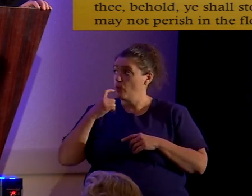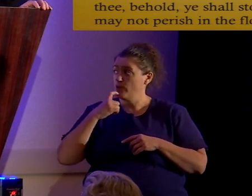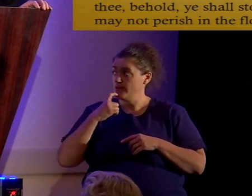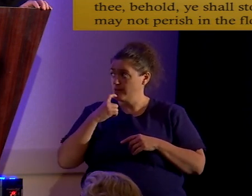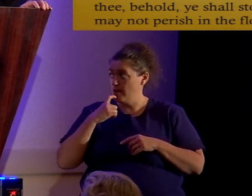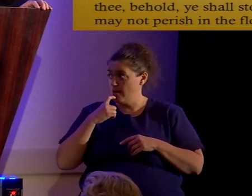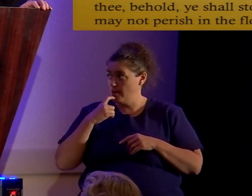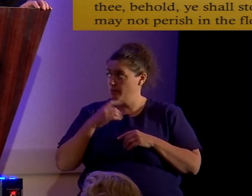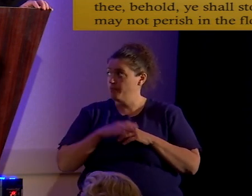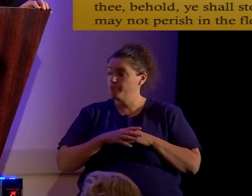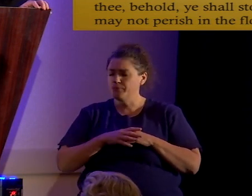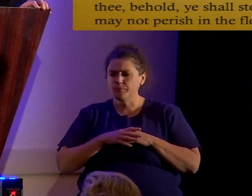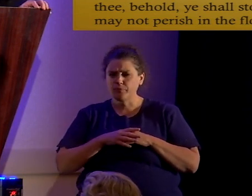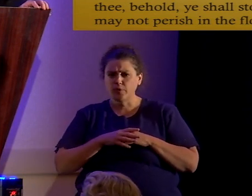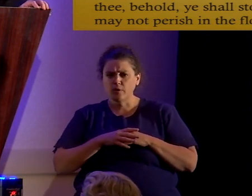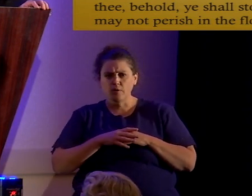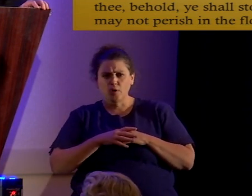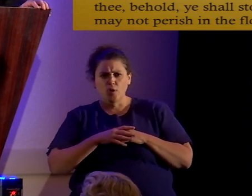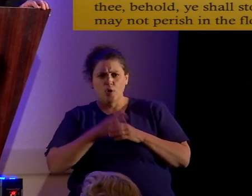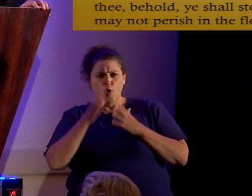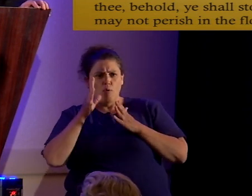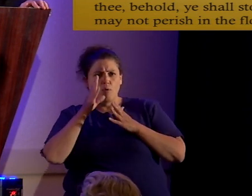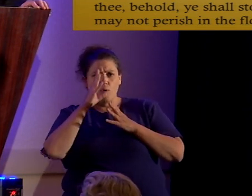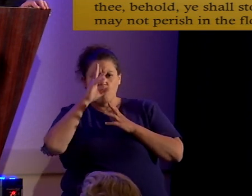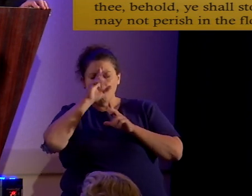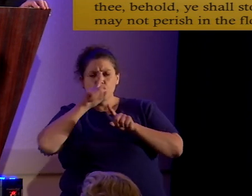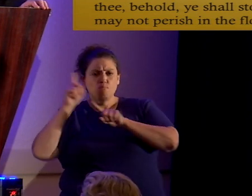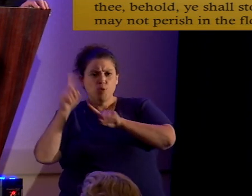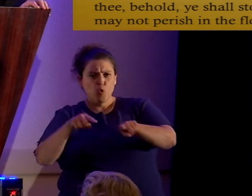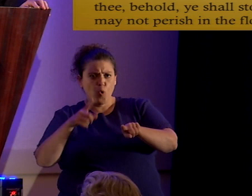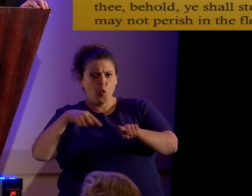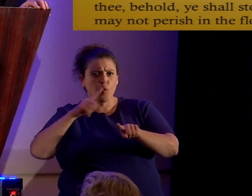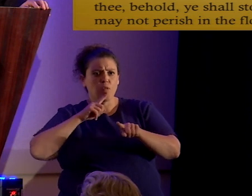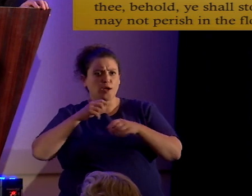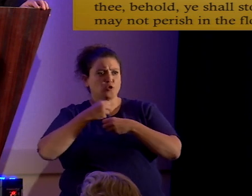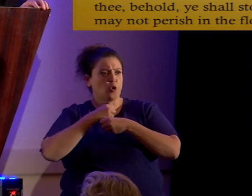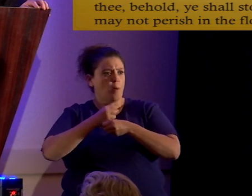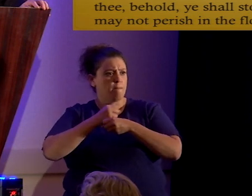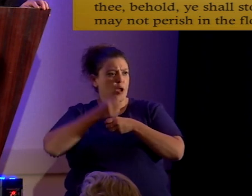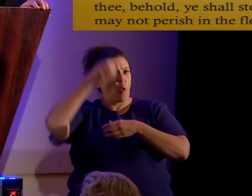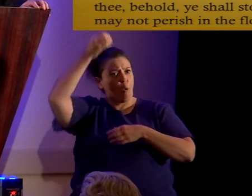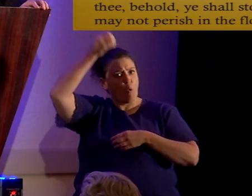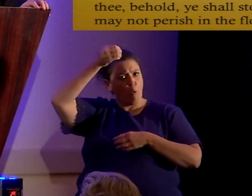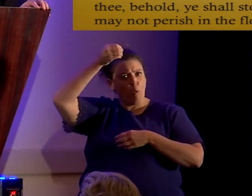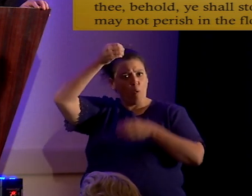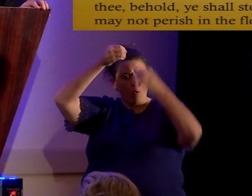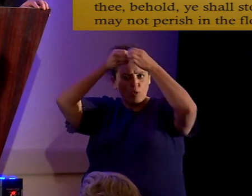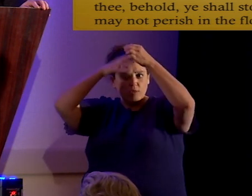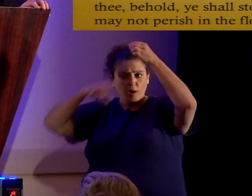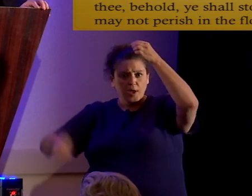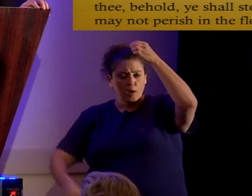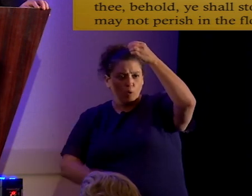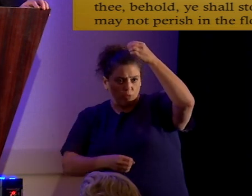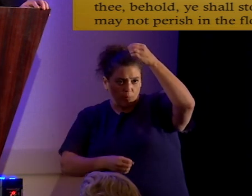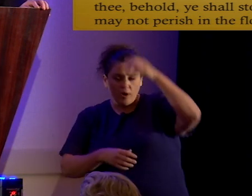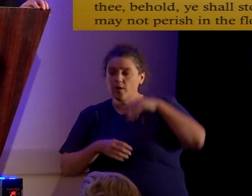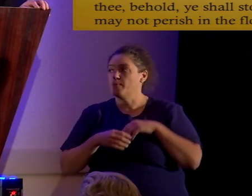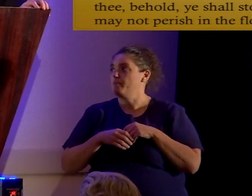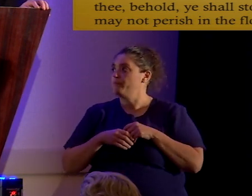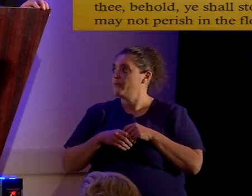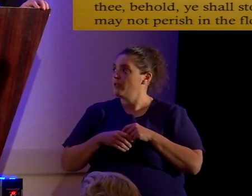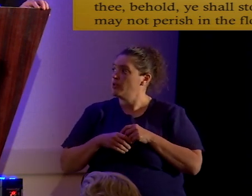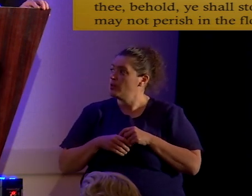Behold, thou shalt make a hole in the top and also in the bottom. These are bungholes.